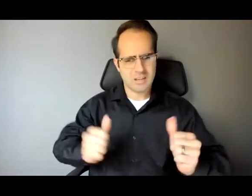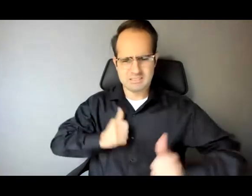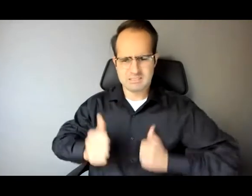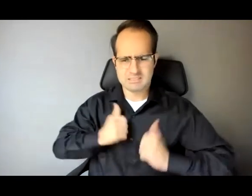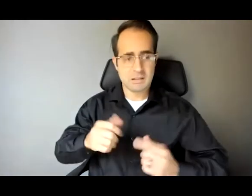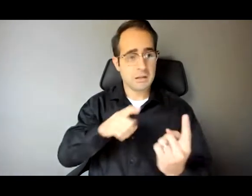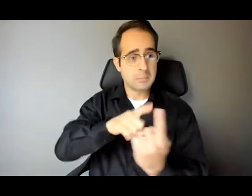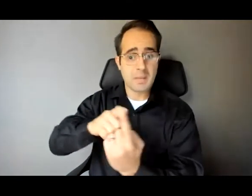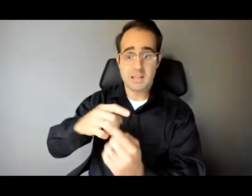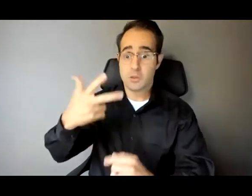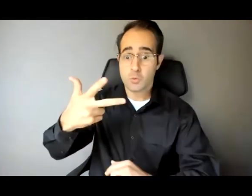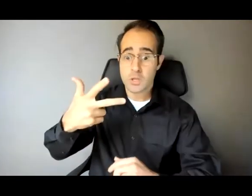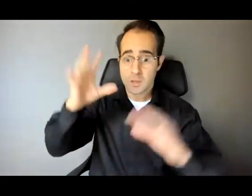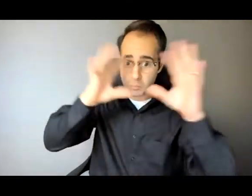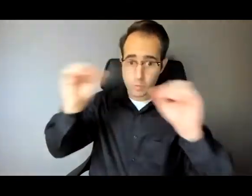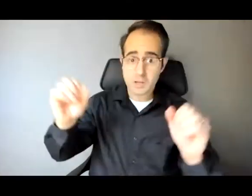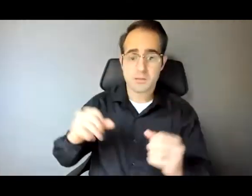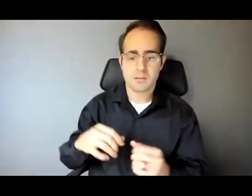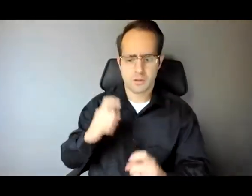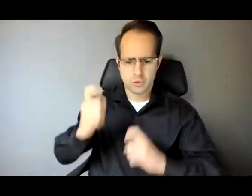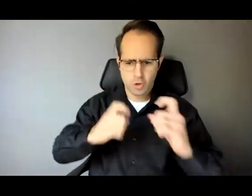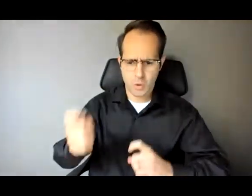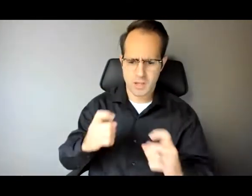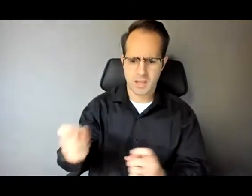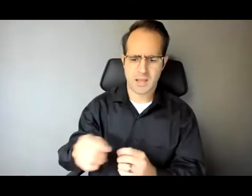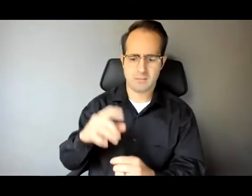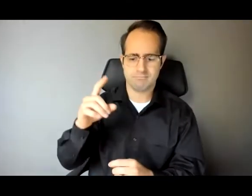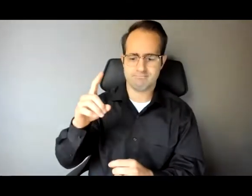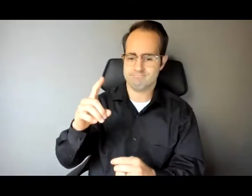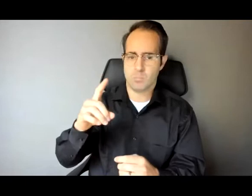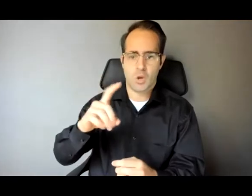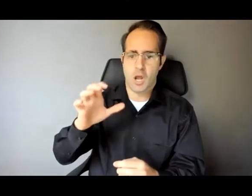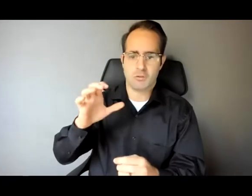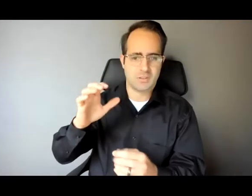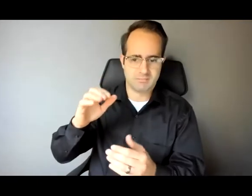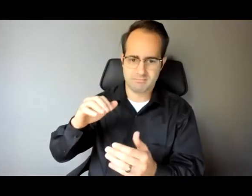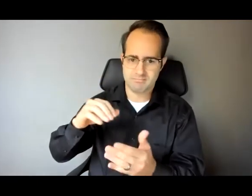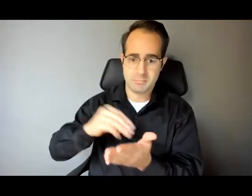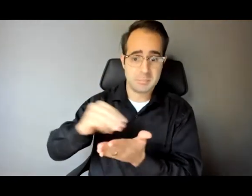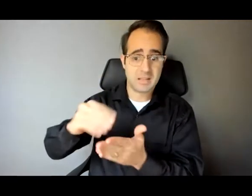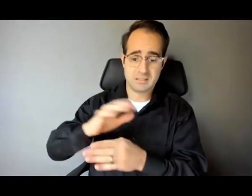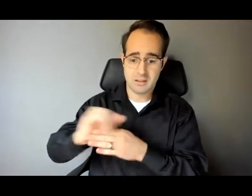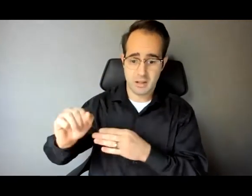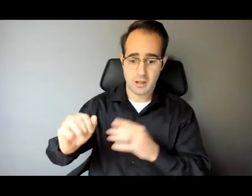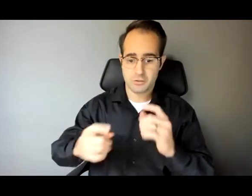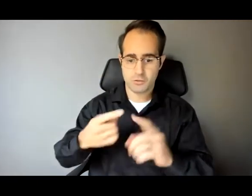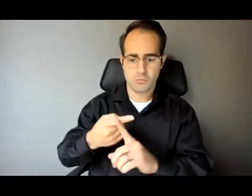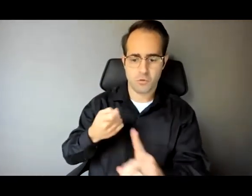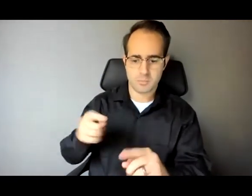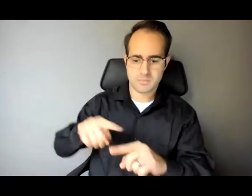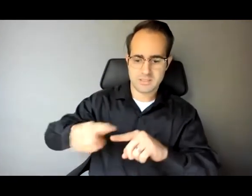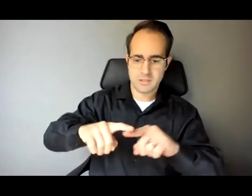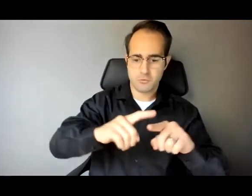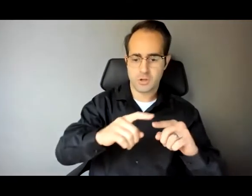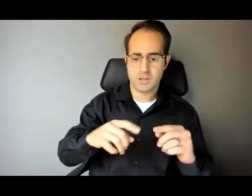$100 million in philanthropic contributions. I have three amazing children. Armani, who's 26. He's a U.S.